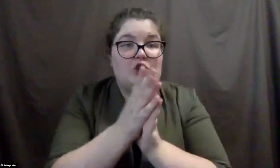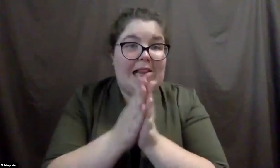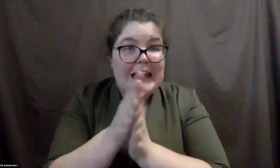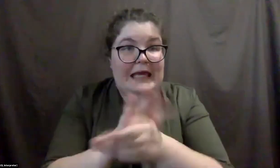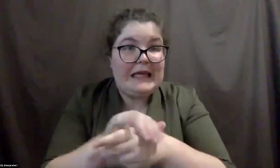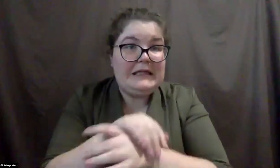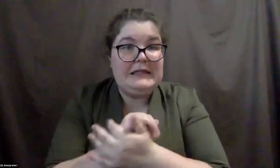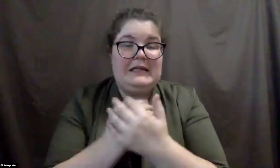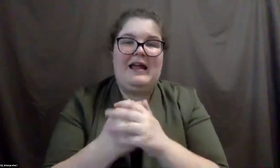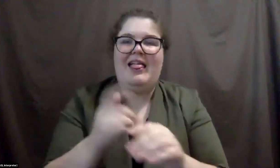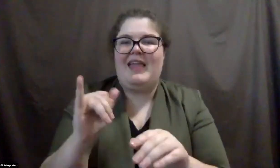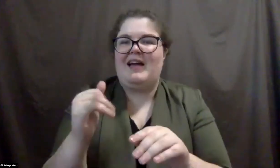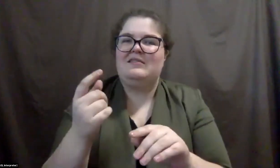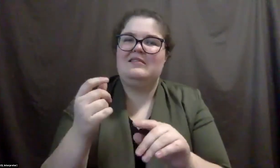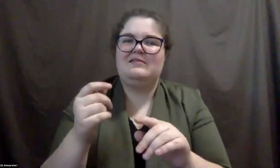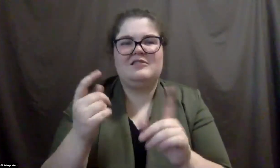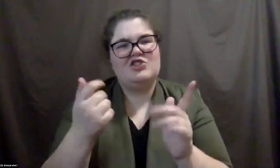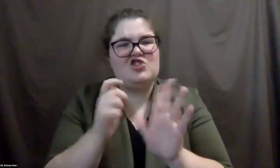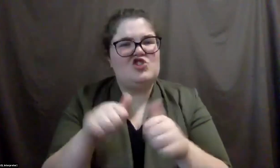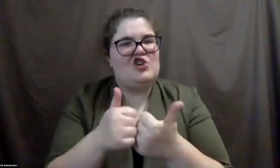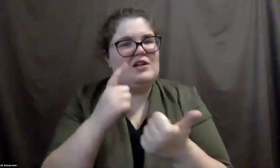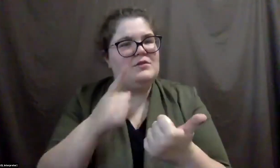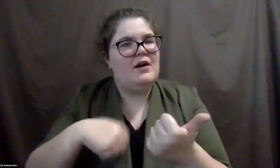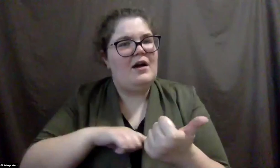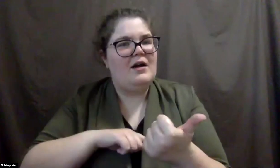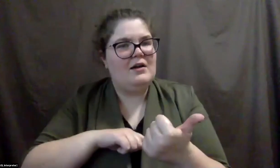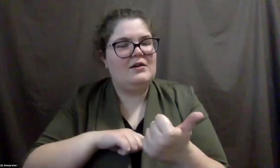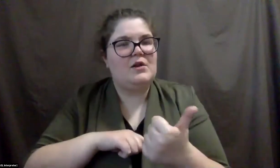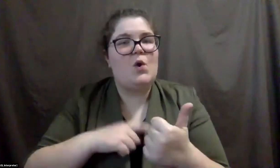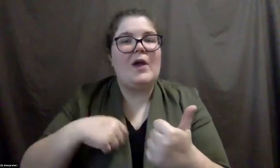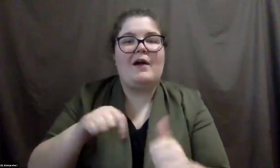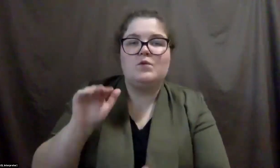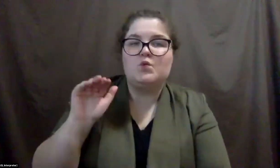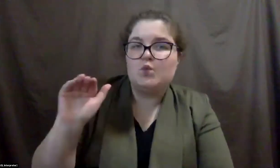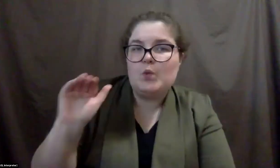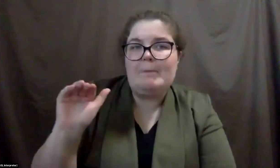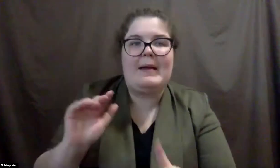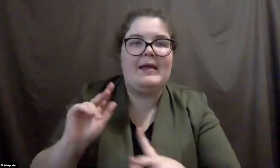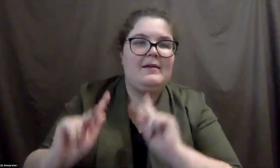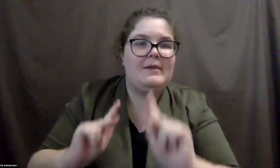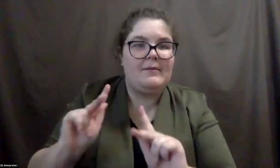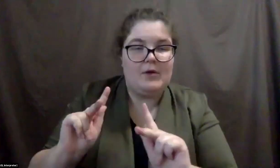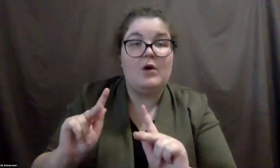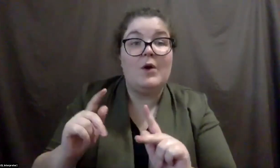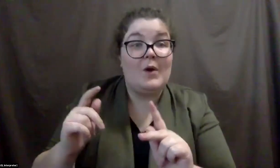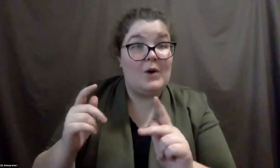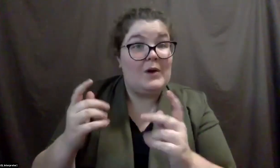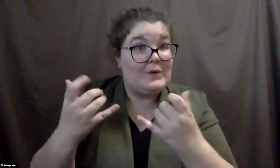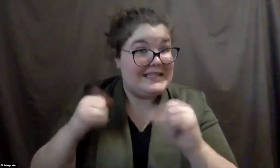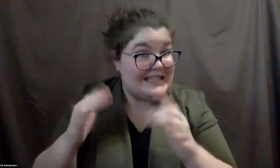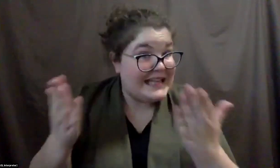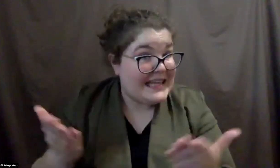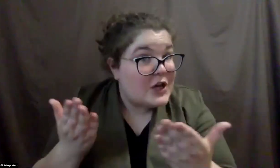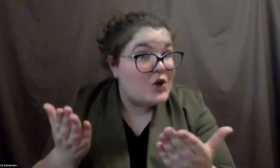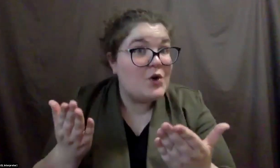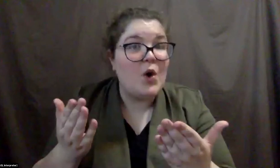has been a little bit challenging just to remind folks, um, that we are still here, even though we